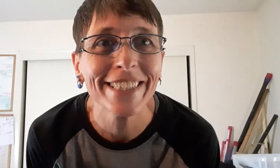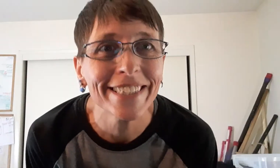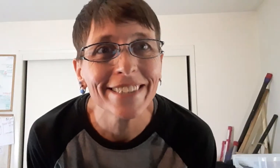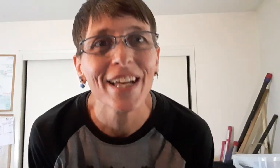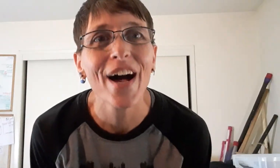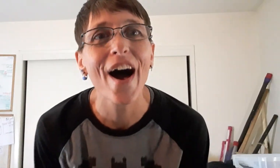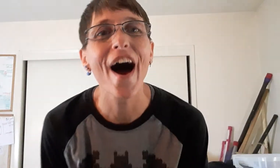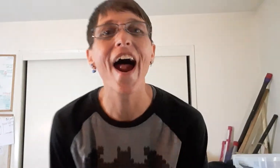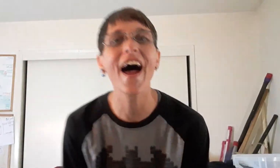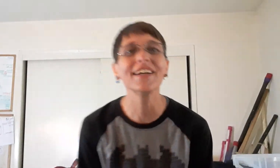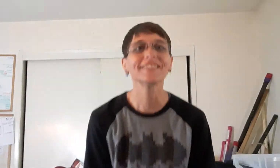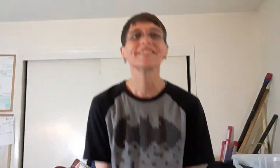All right?